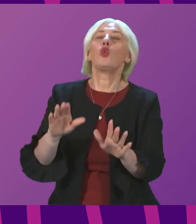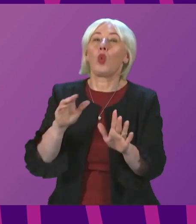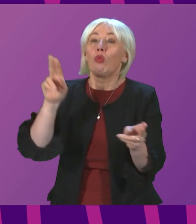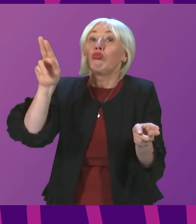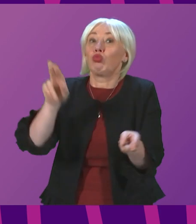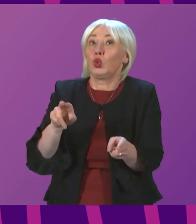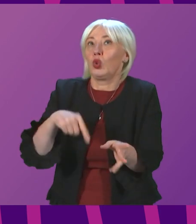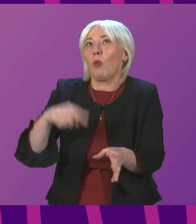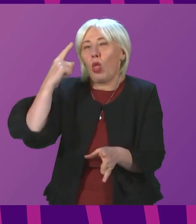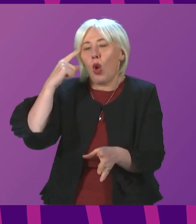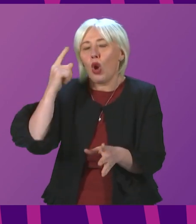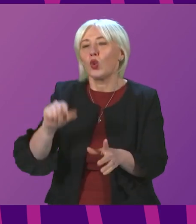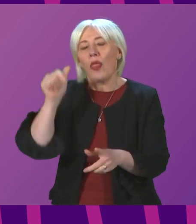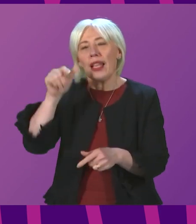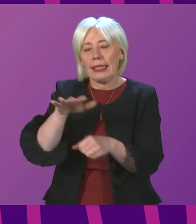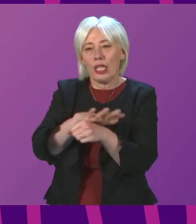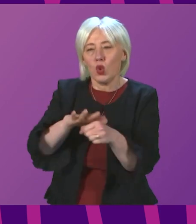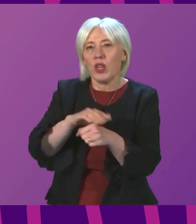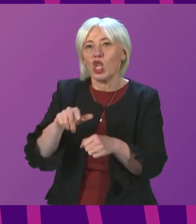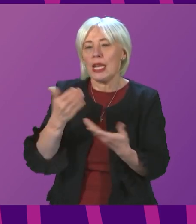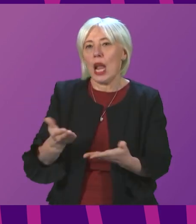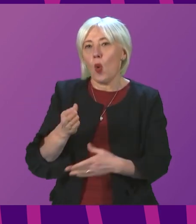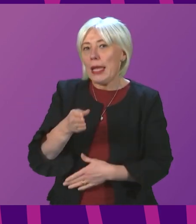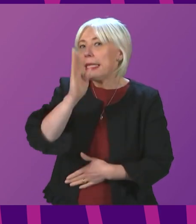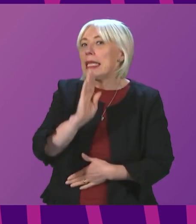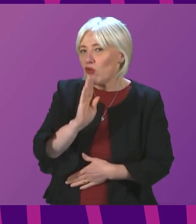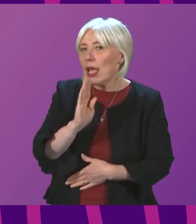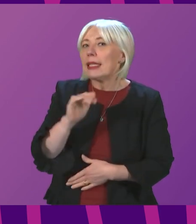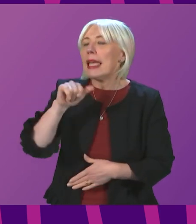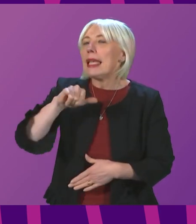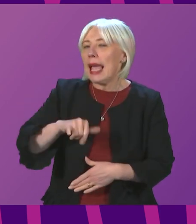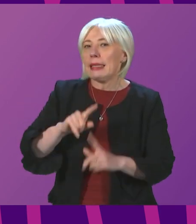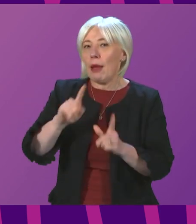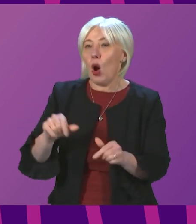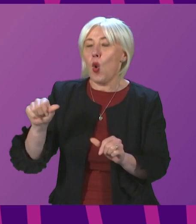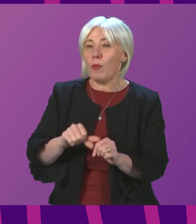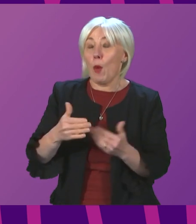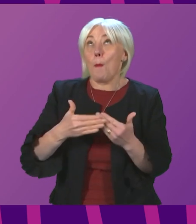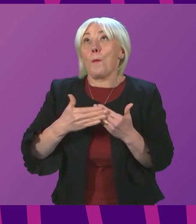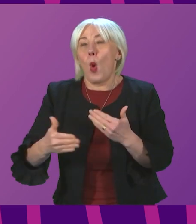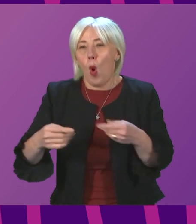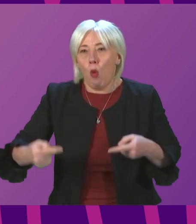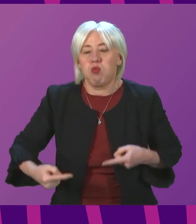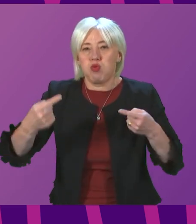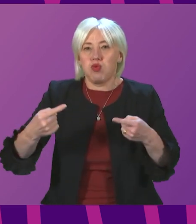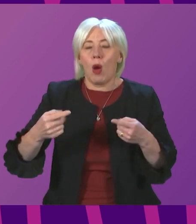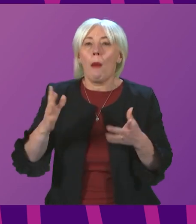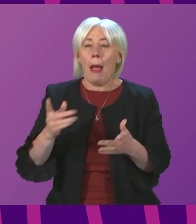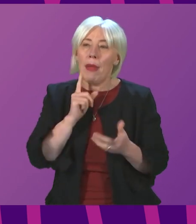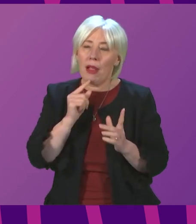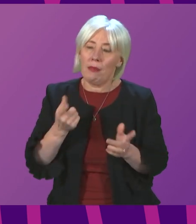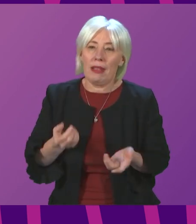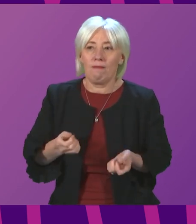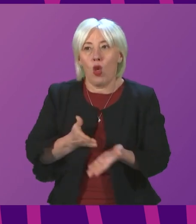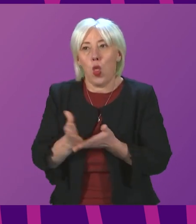likely that the situation we face now, though serious, would have been even more challenging without the renewed sacrifices made by people across the country